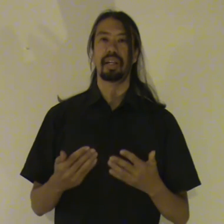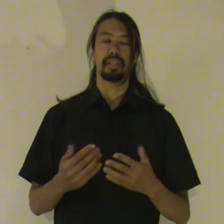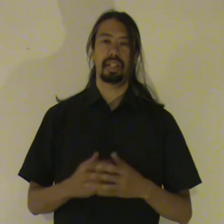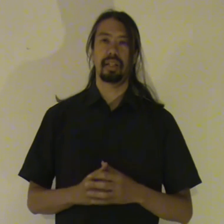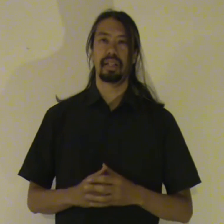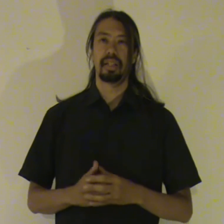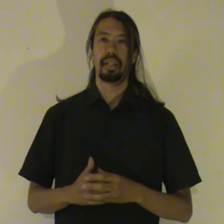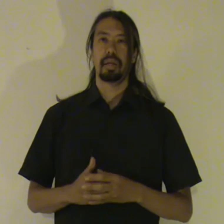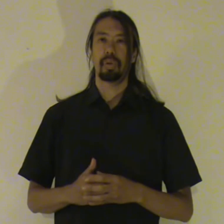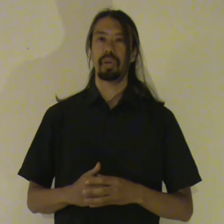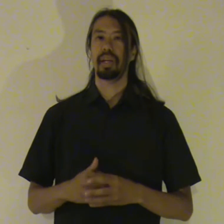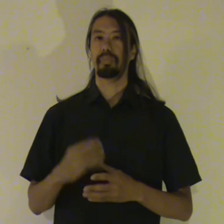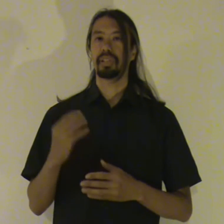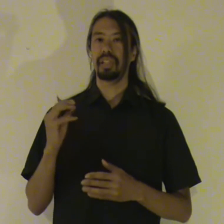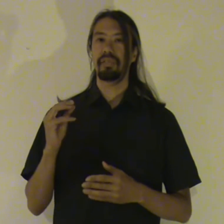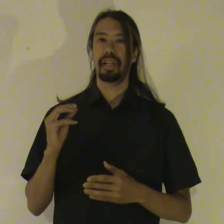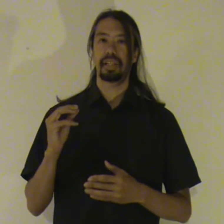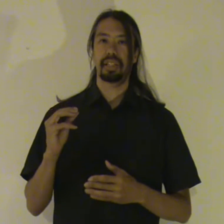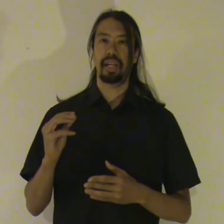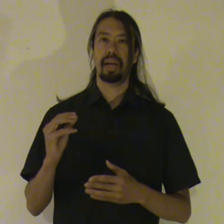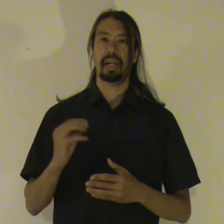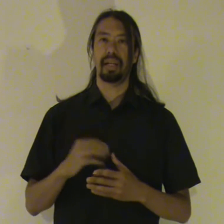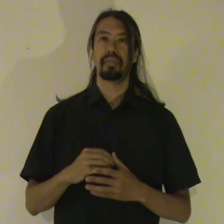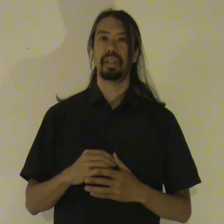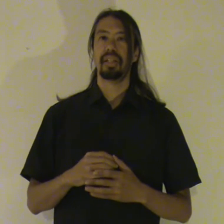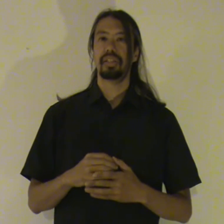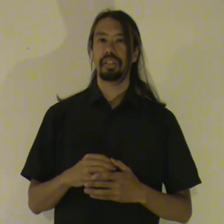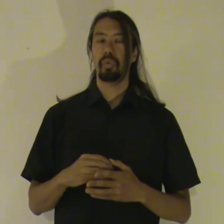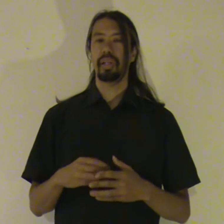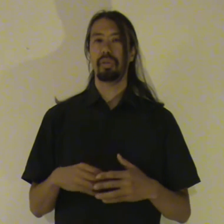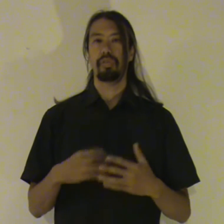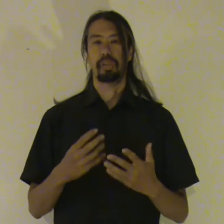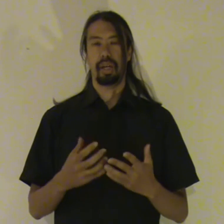energy. But we cannot perceive the energy directly. So we need to visualize.